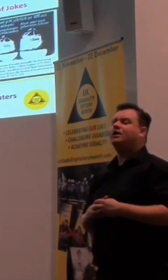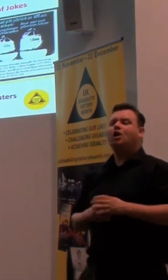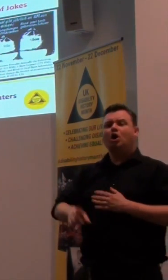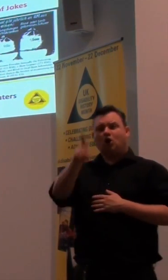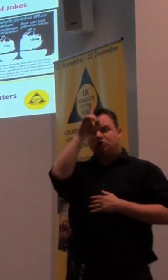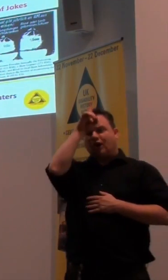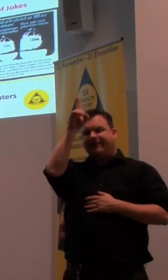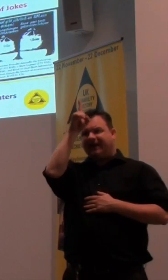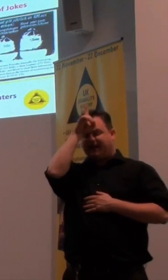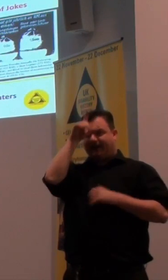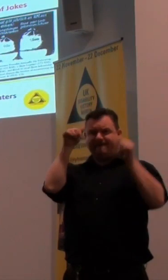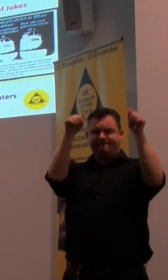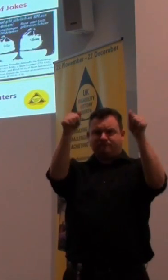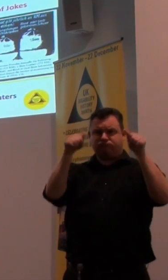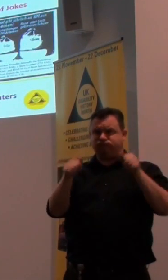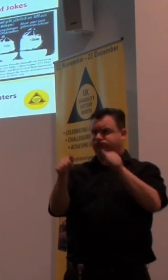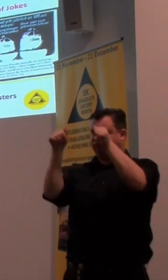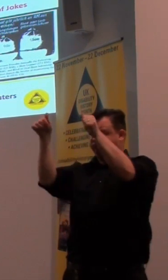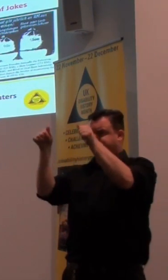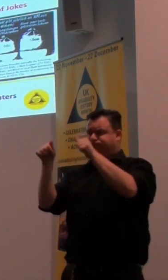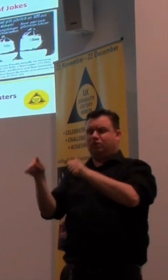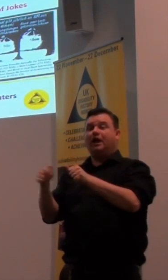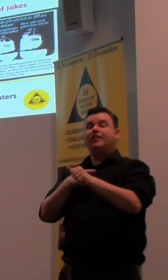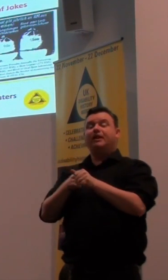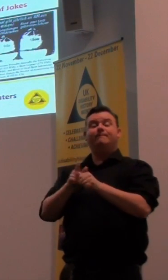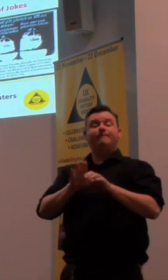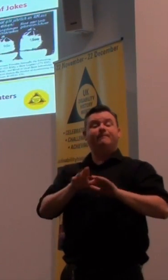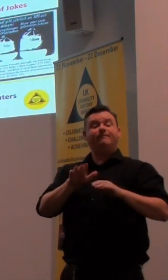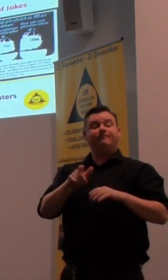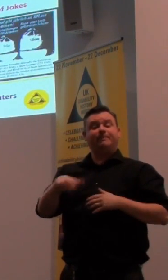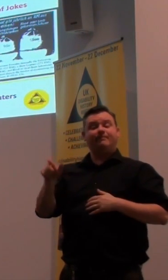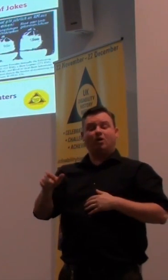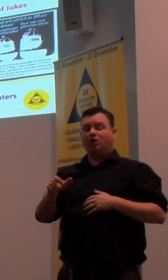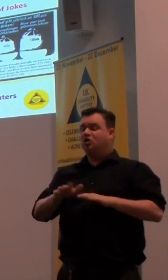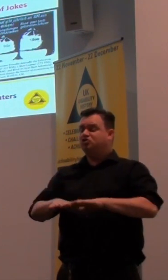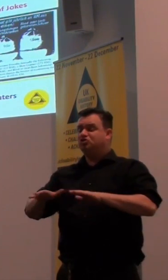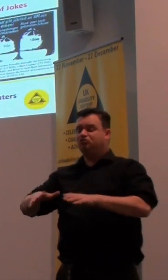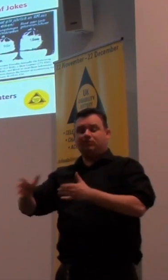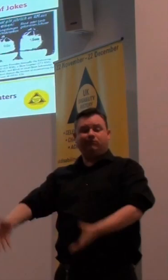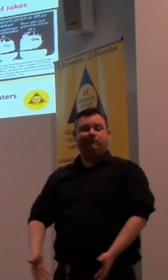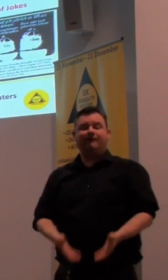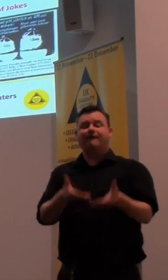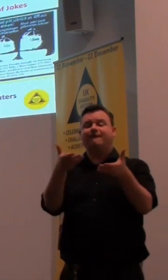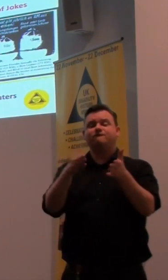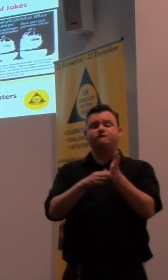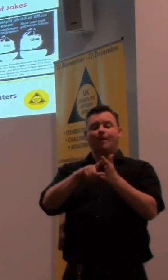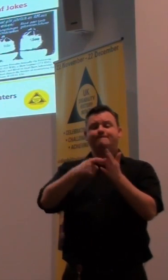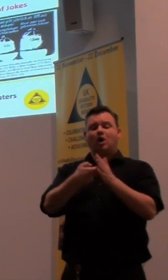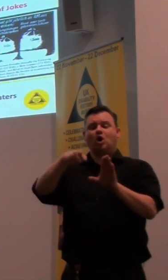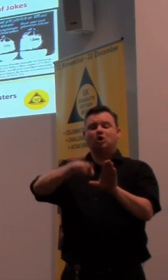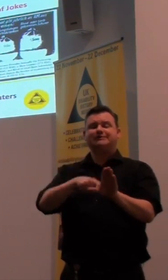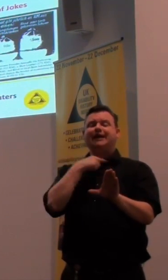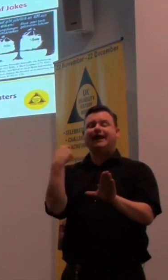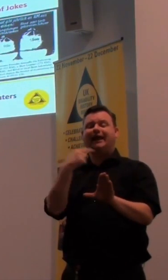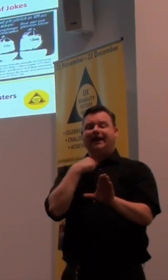Germany, which allowed people to give up their children for mercy-killing, as Hitler called it, annihilation,